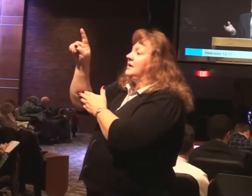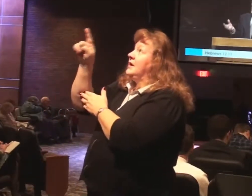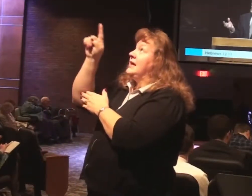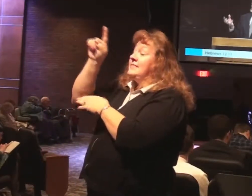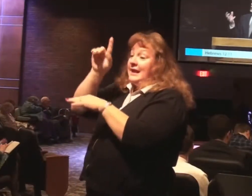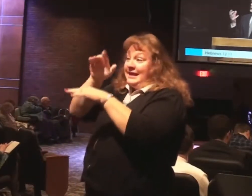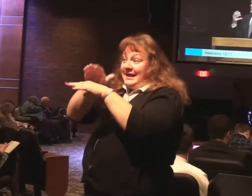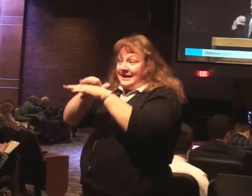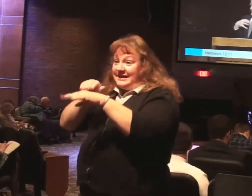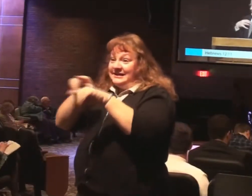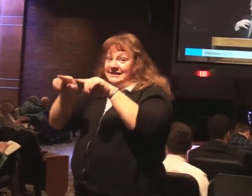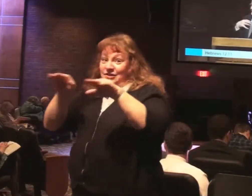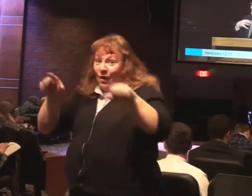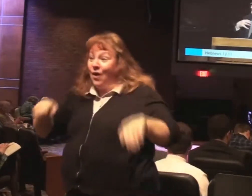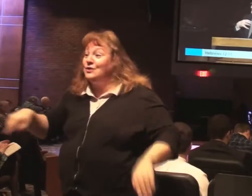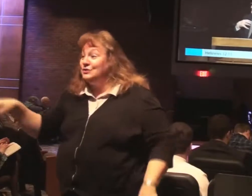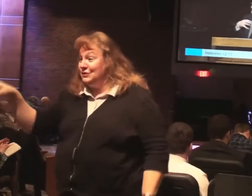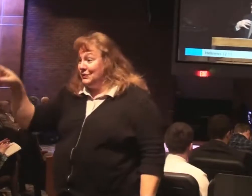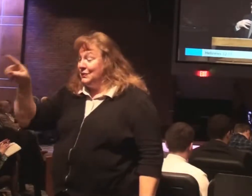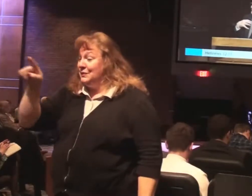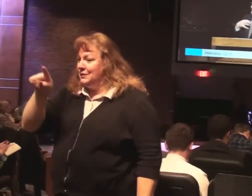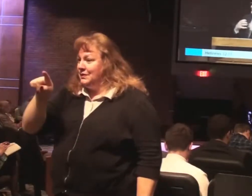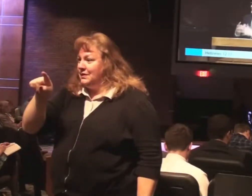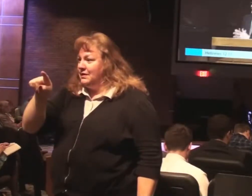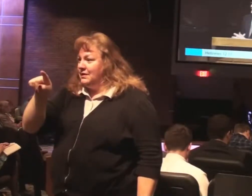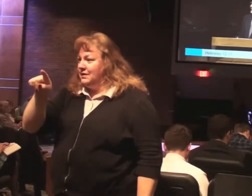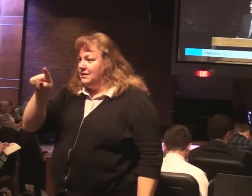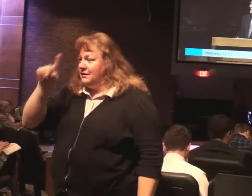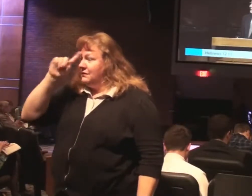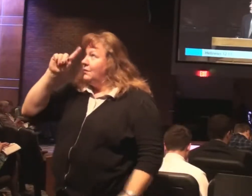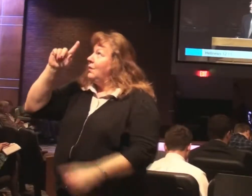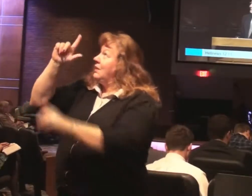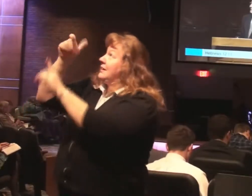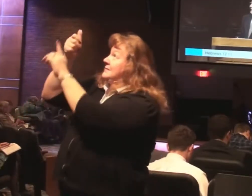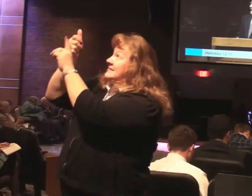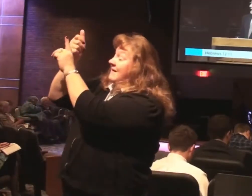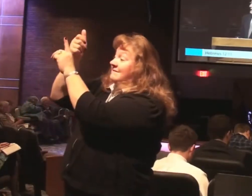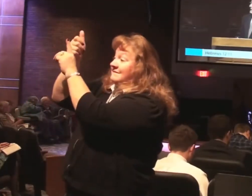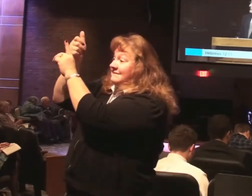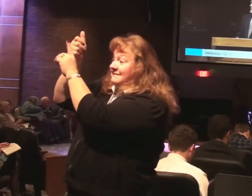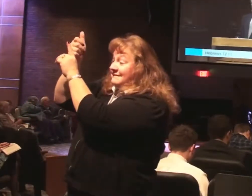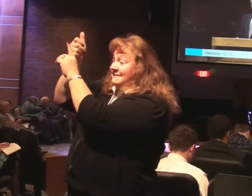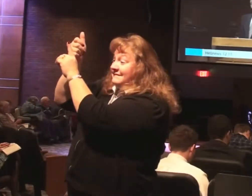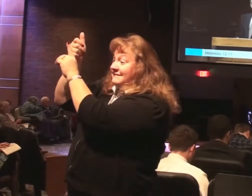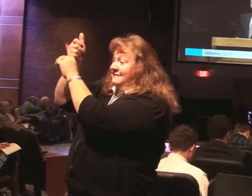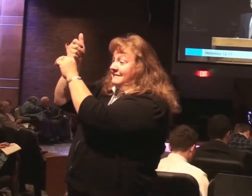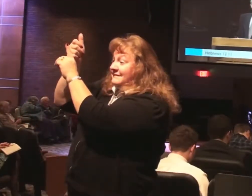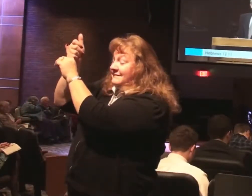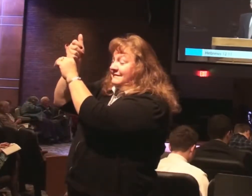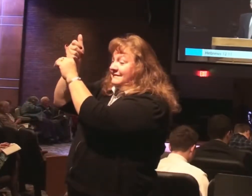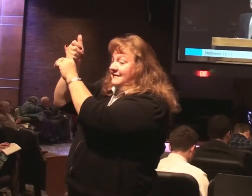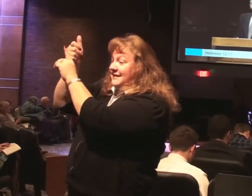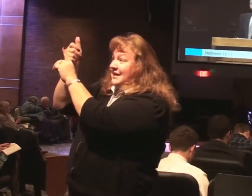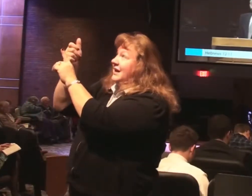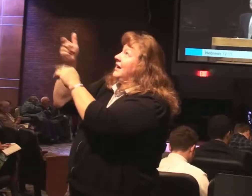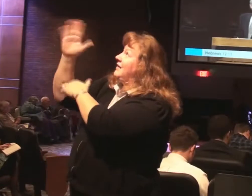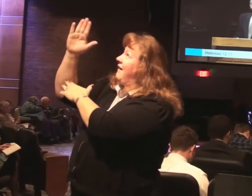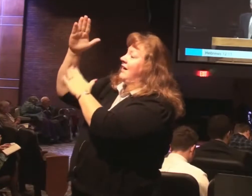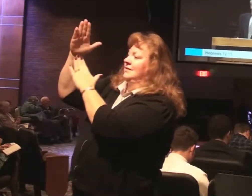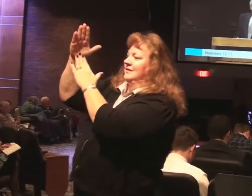called by God, to himself. So he is sovereign. Whether it's